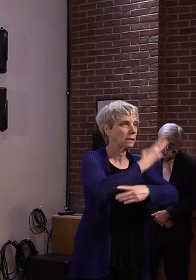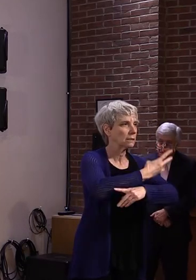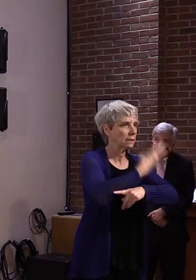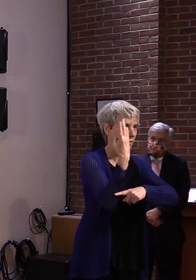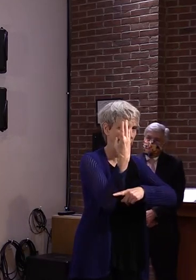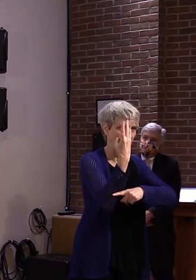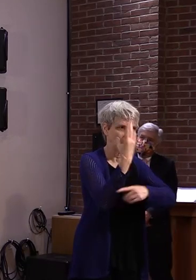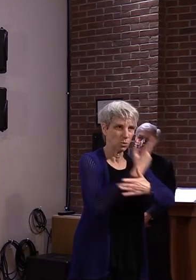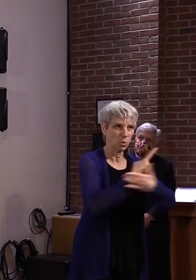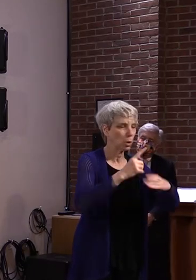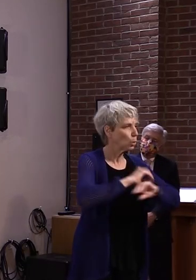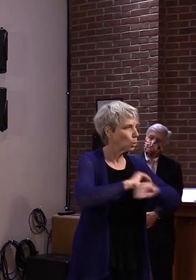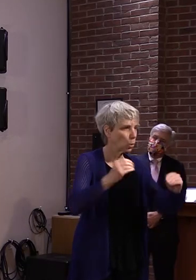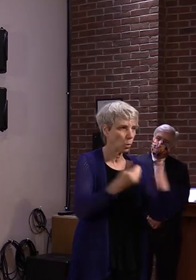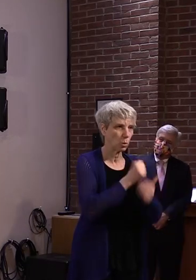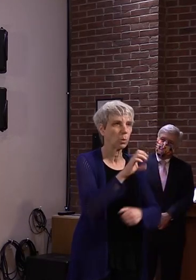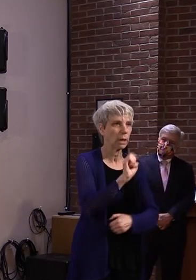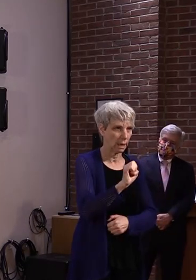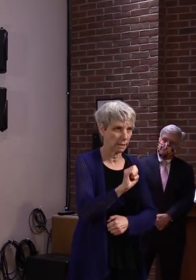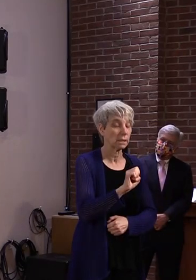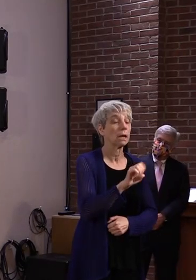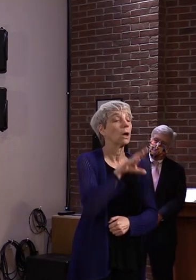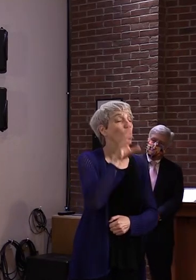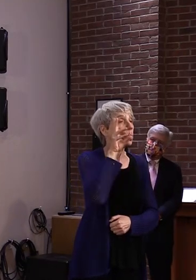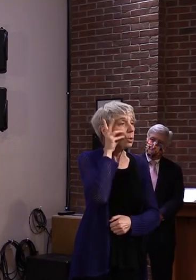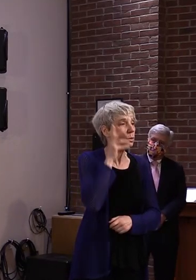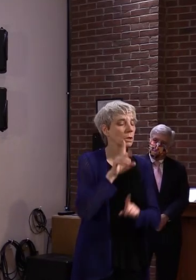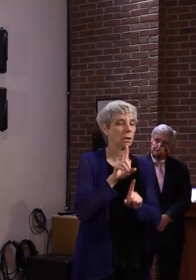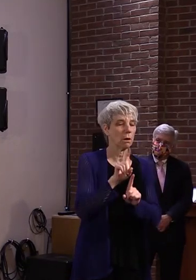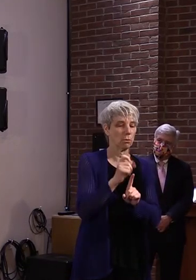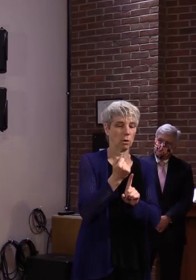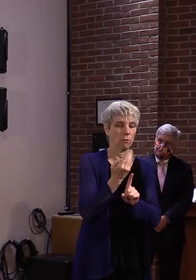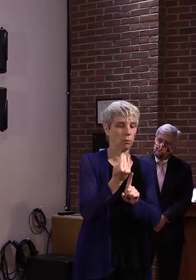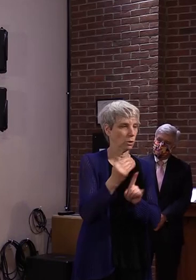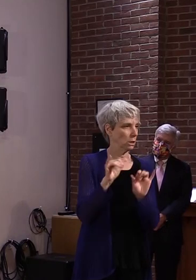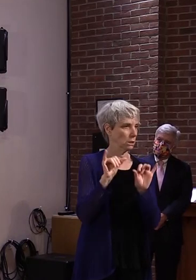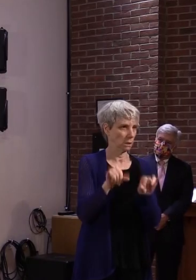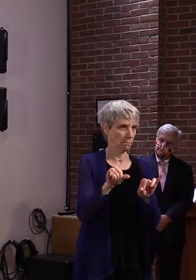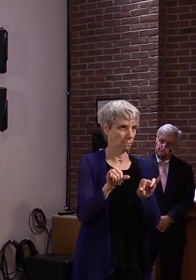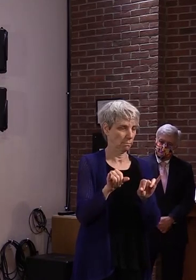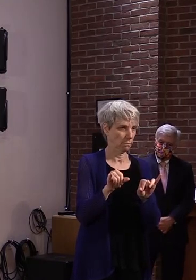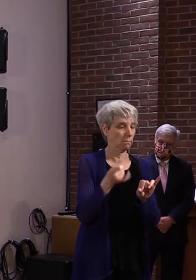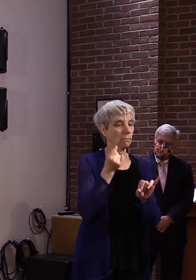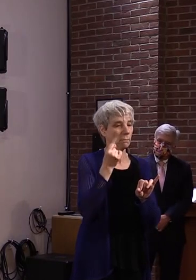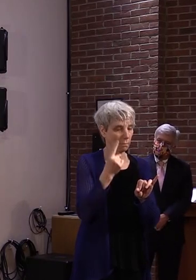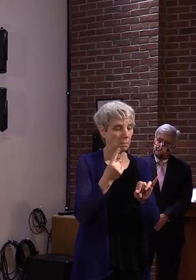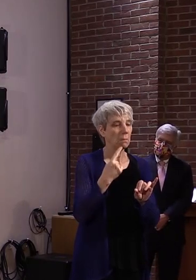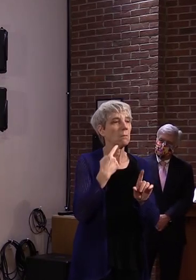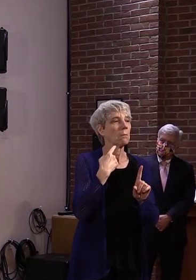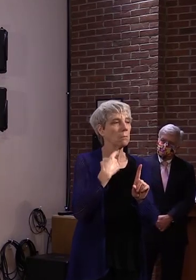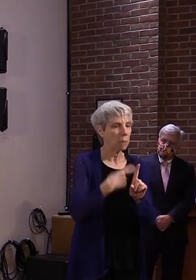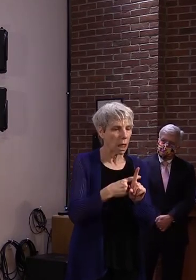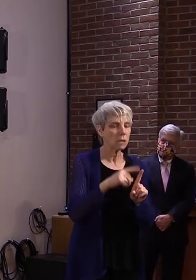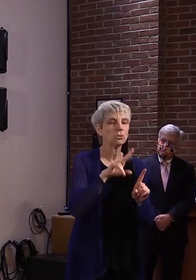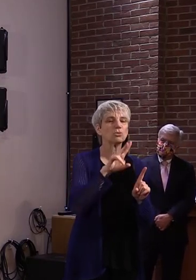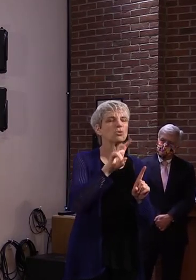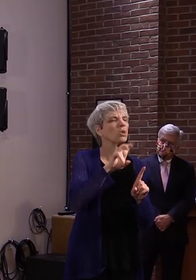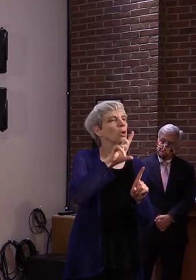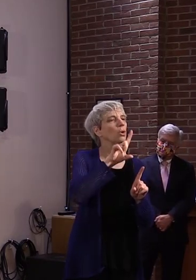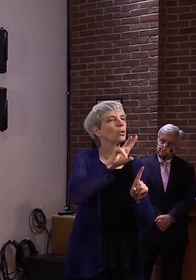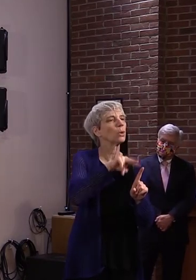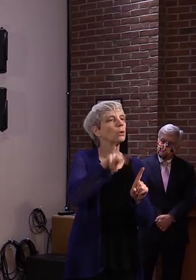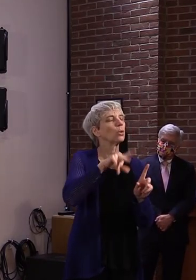Winooski stands at 114 cases, a total of 222 involved, meaning